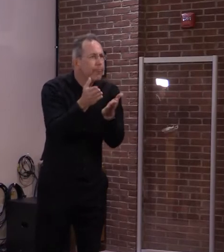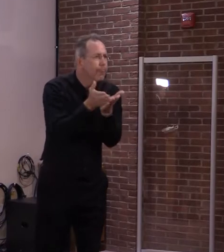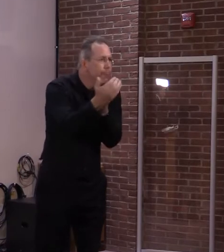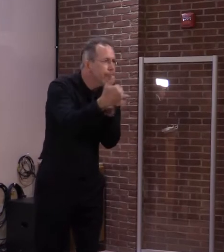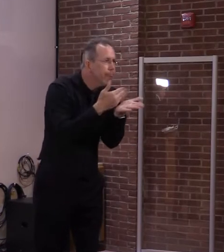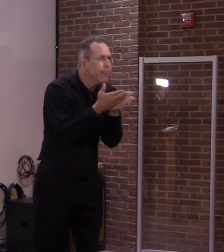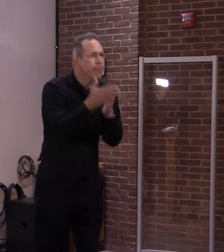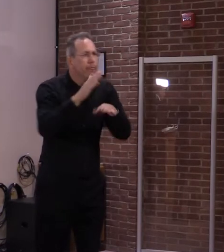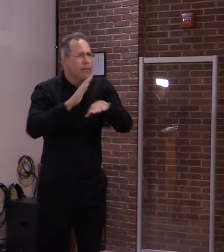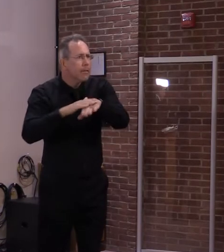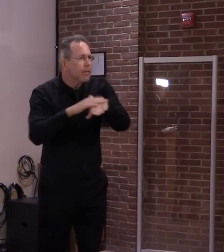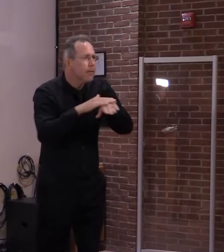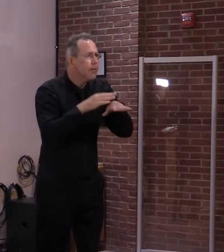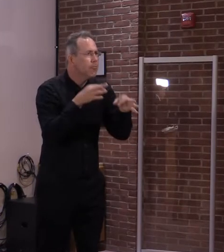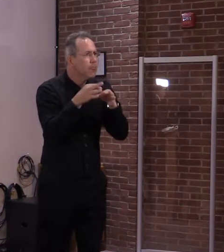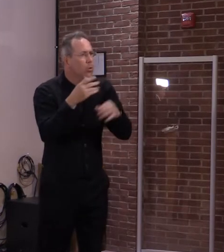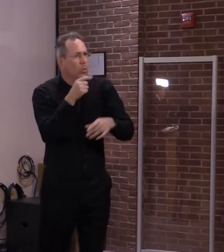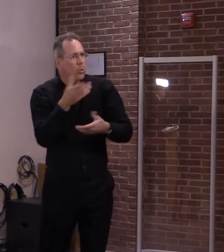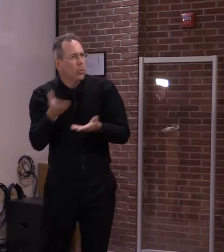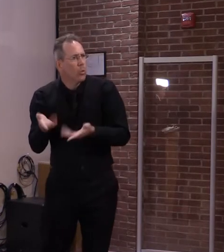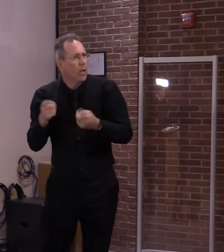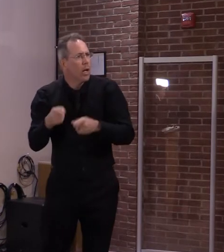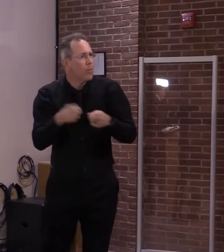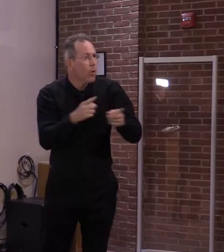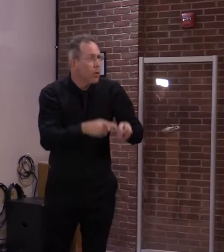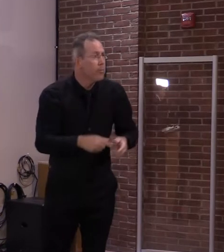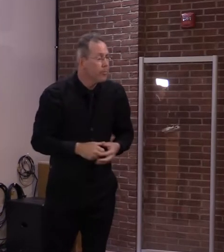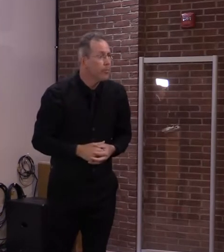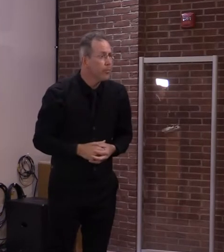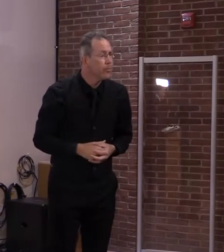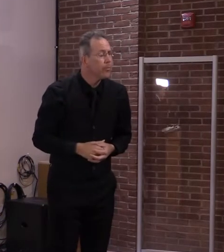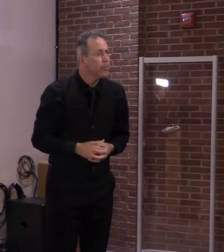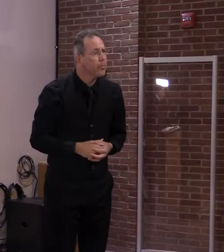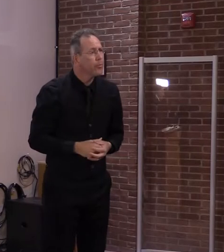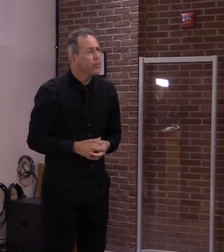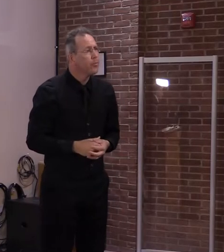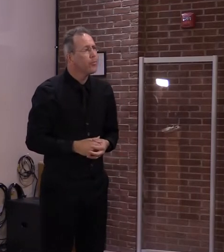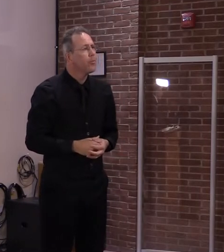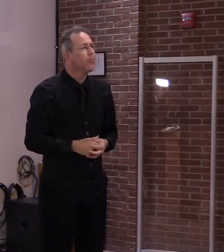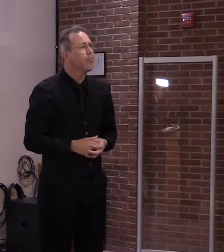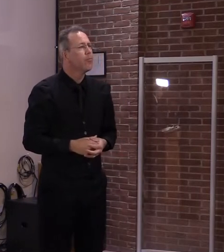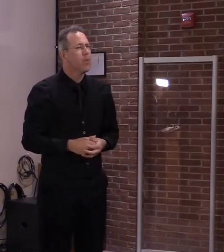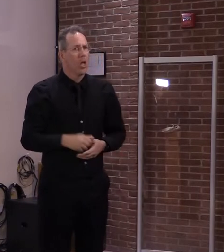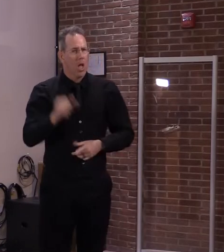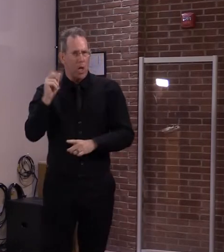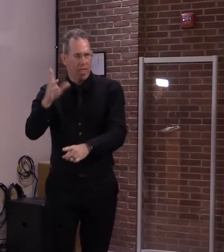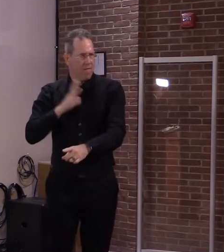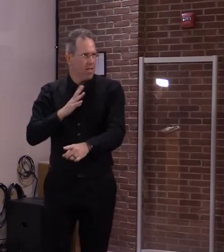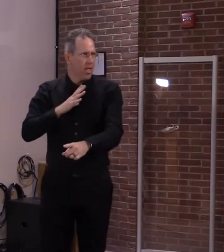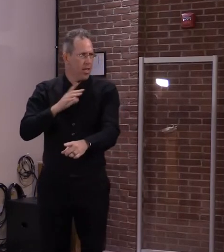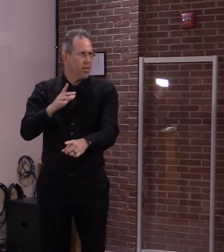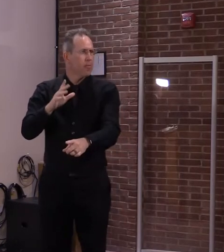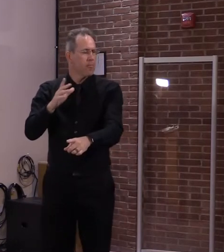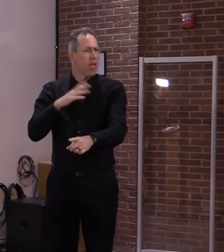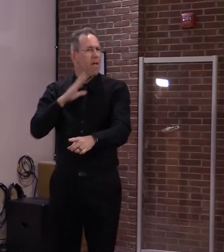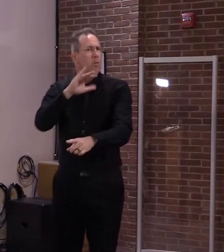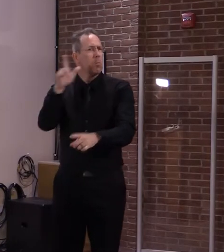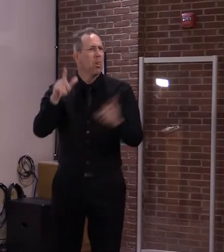Well, it's they've got a bill and I mean, they're they're moving to